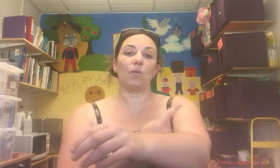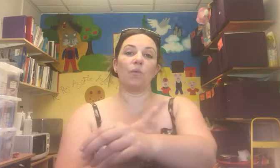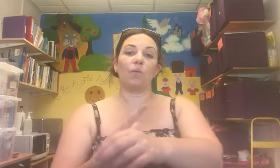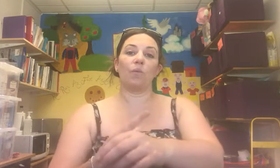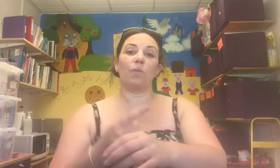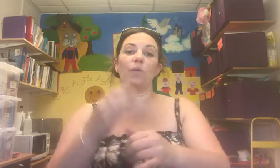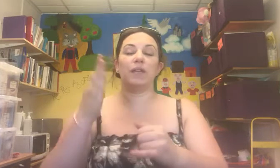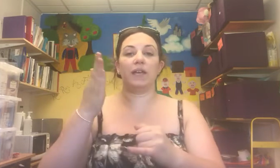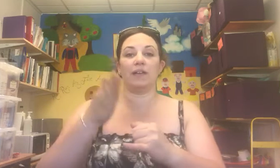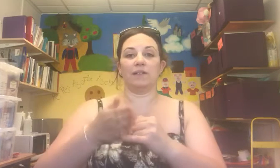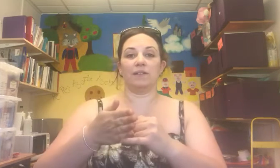Weekend.